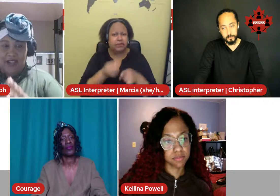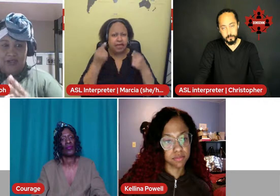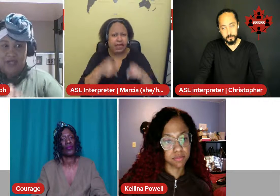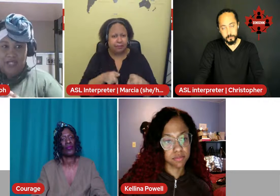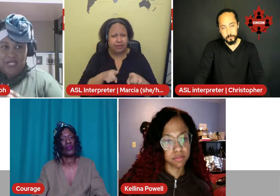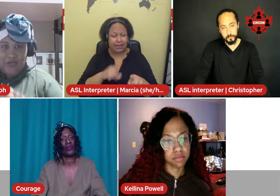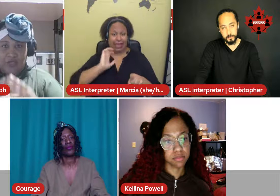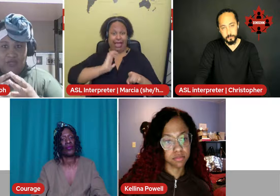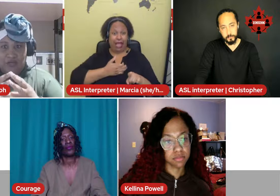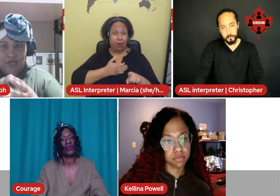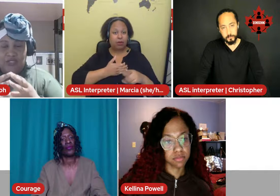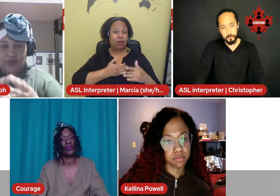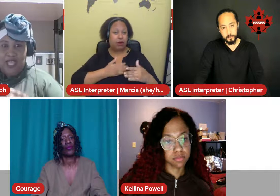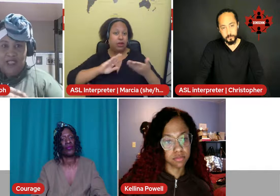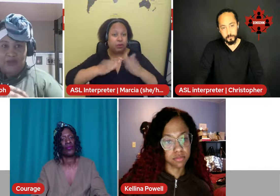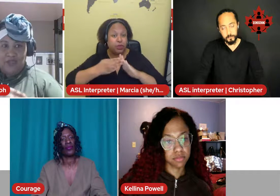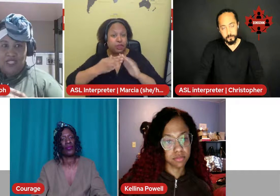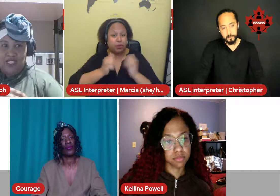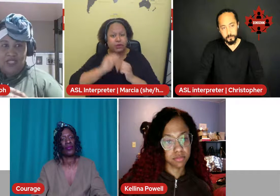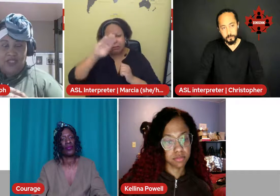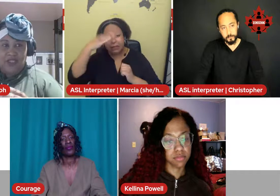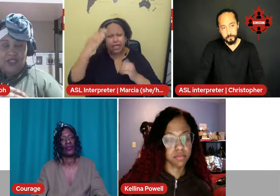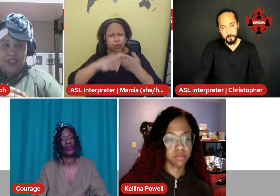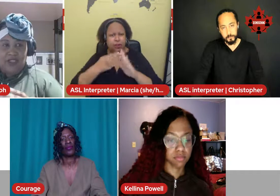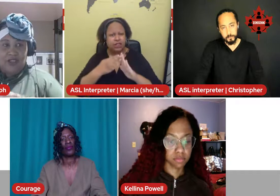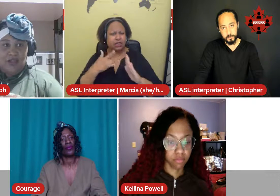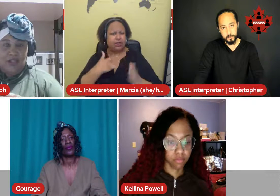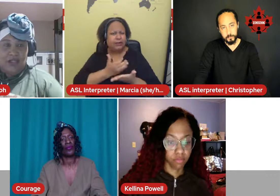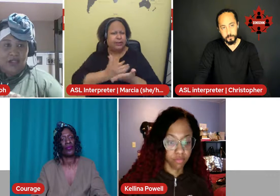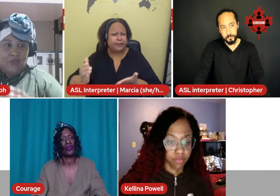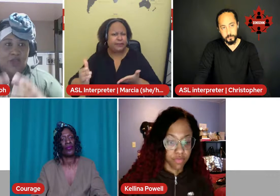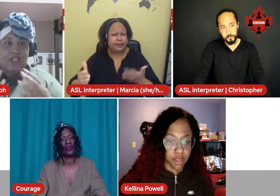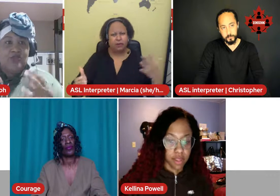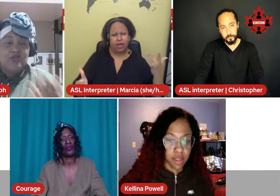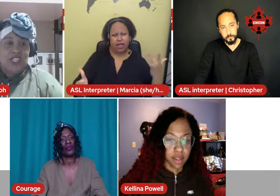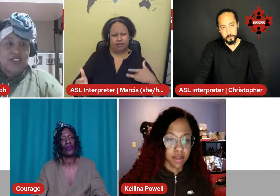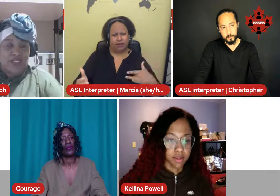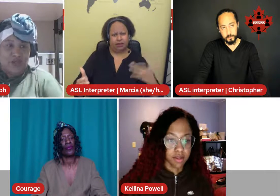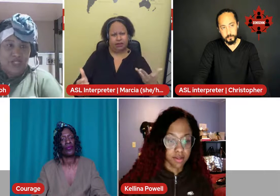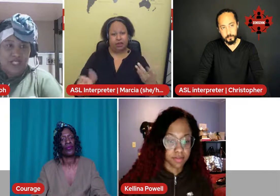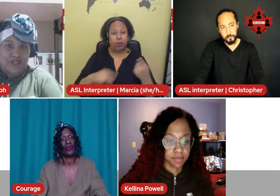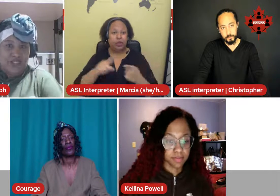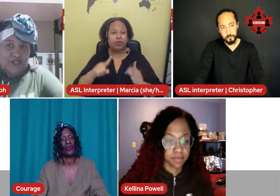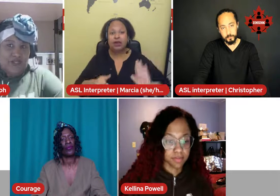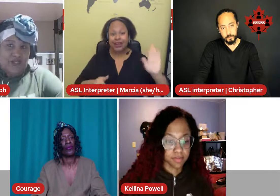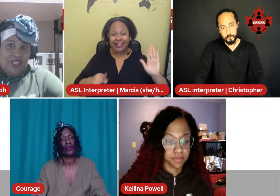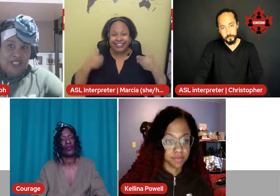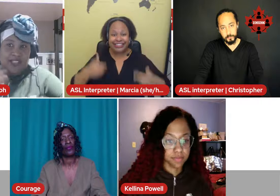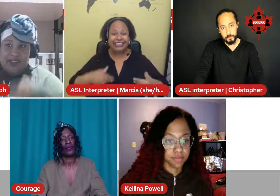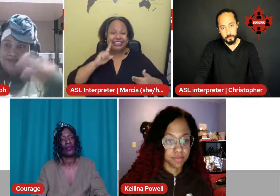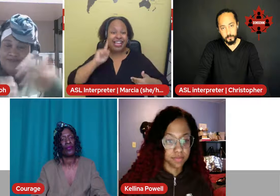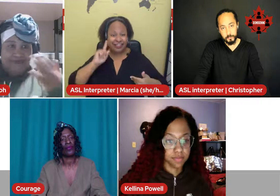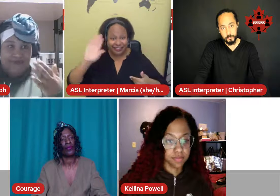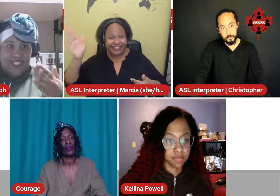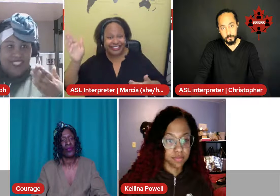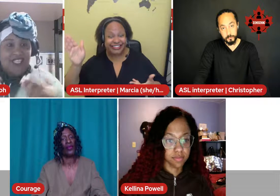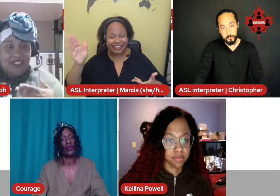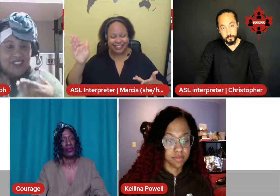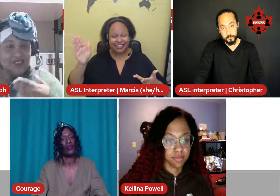community with the black community when you say that you are deaf, that they tend to